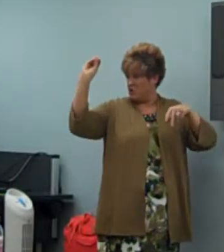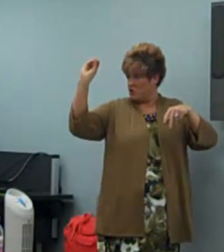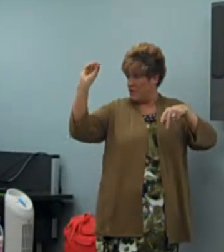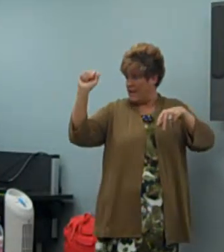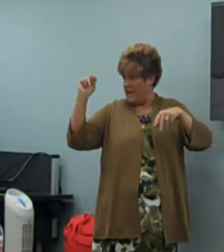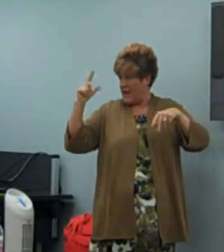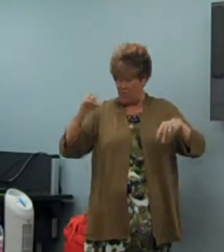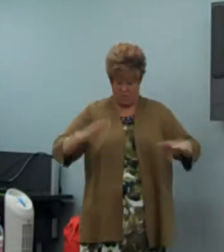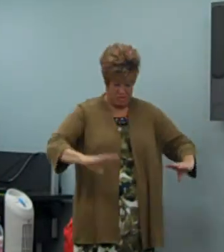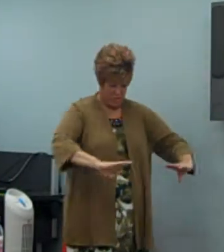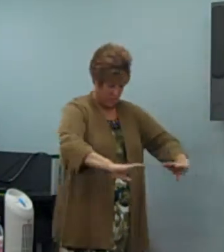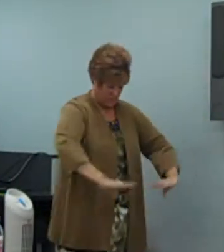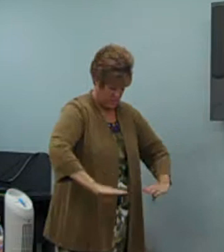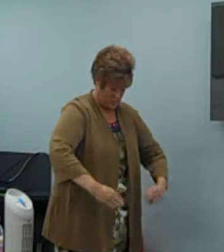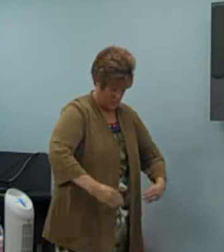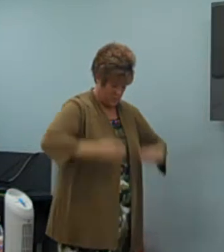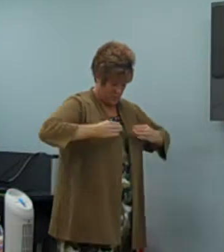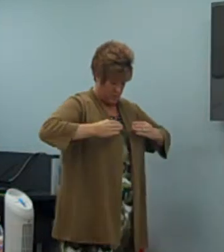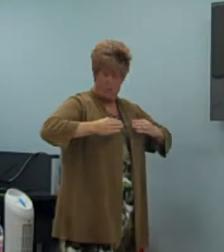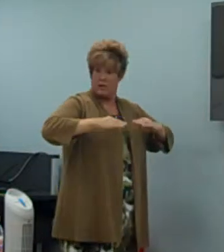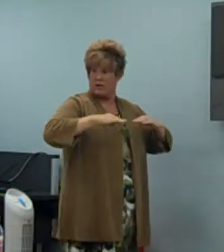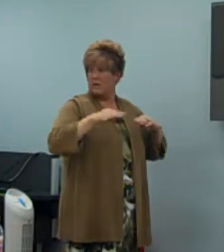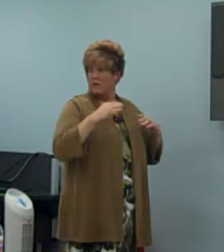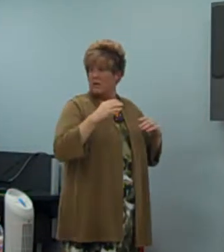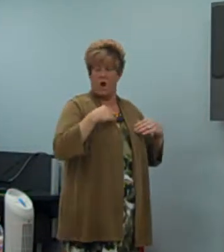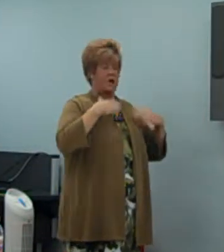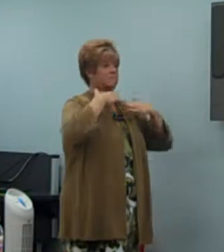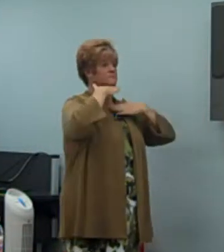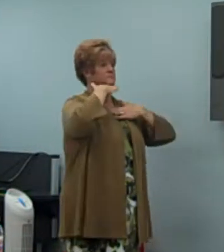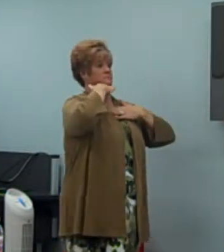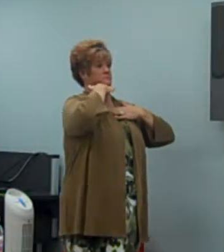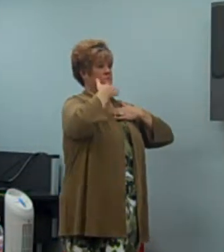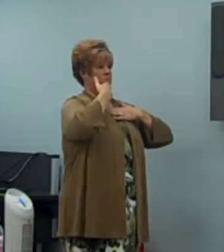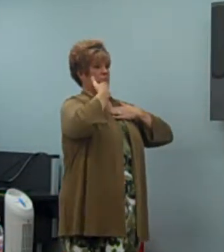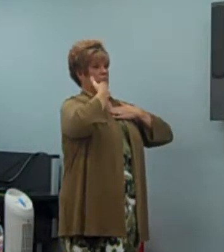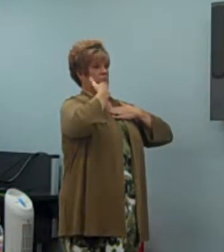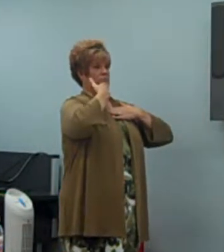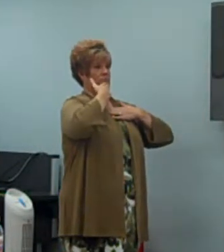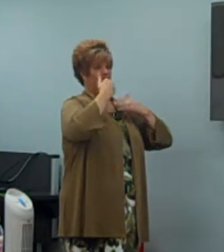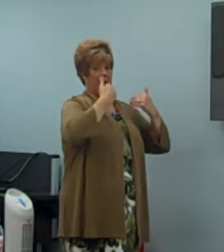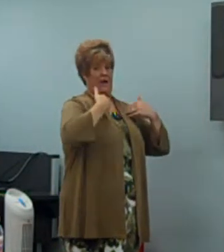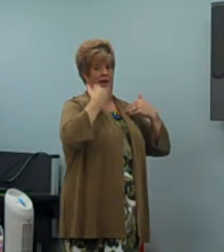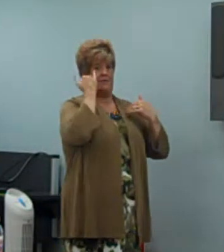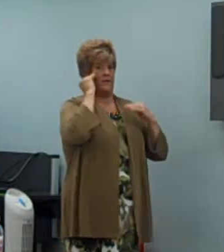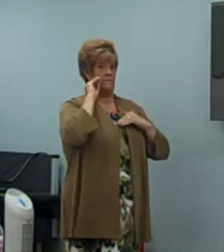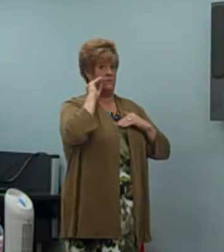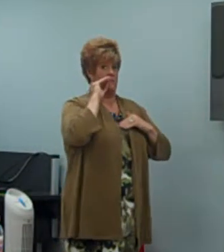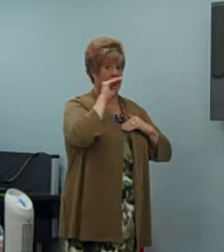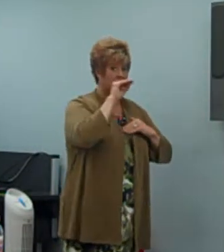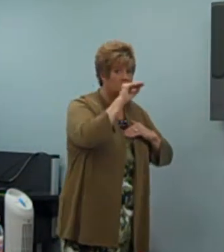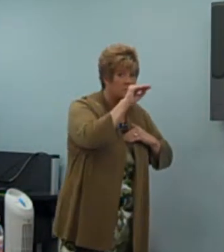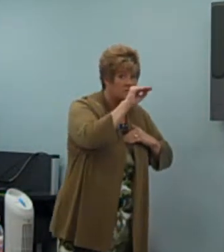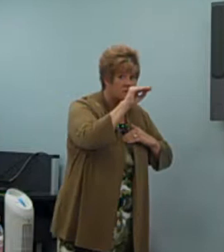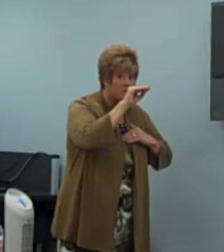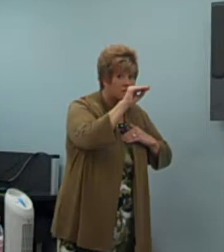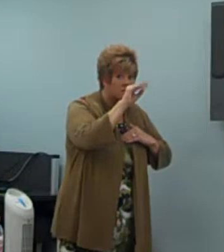set up as a 90-degree angle. Everything is at 90-degree angles. Our head is positioned